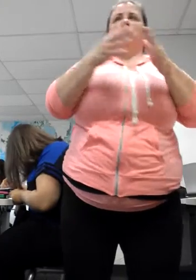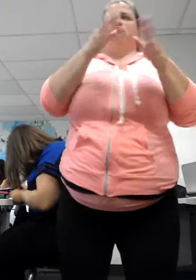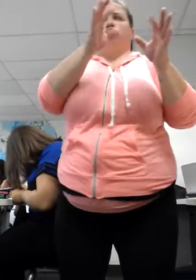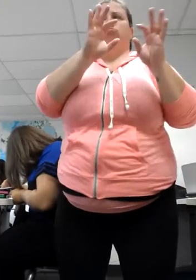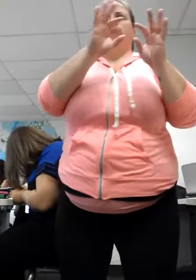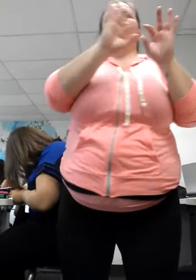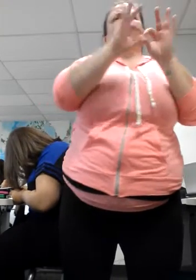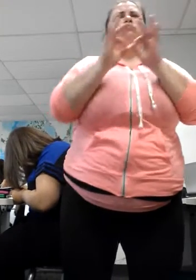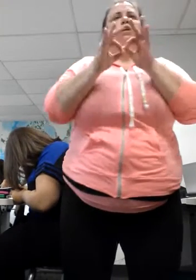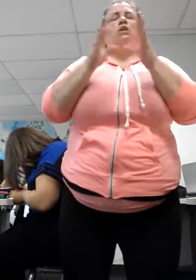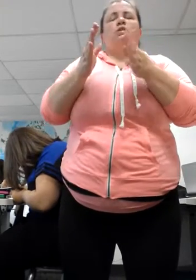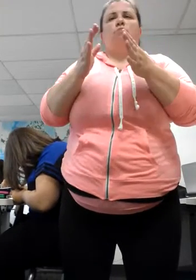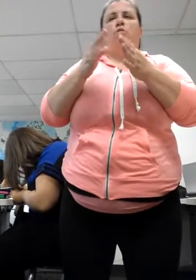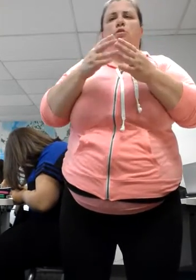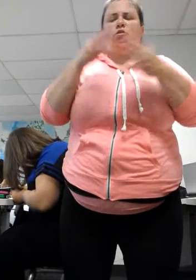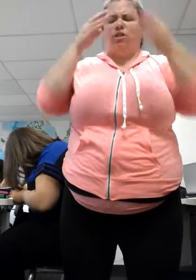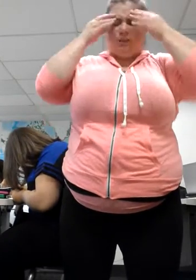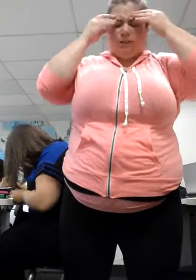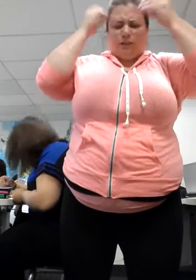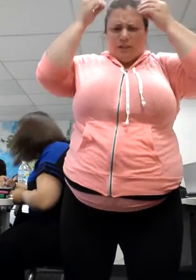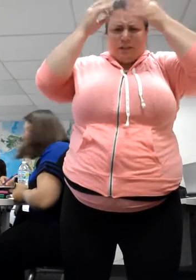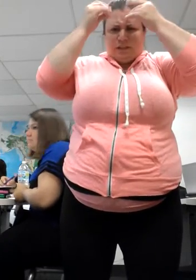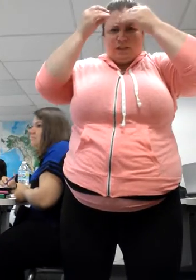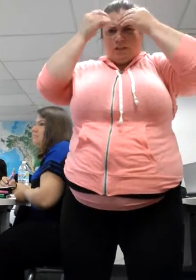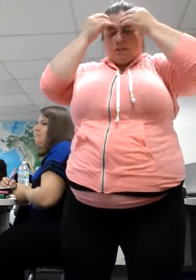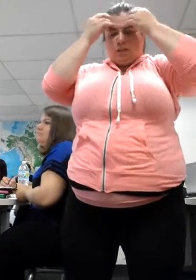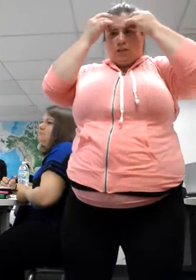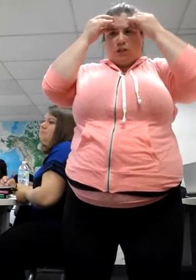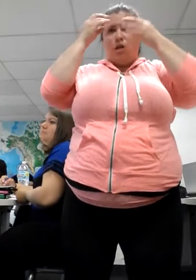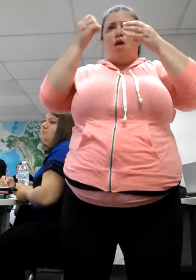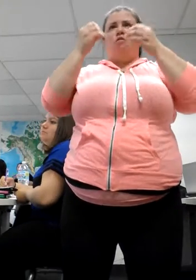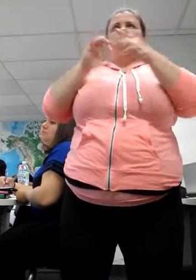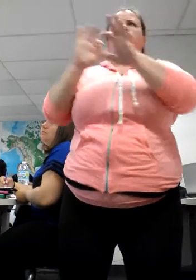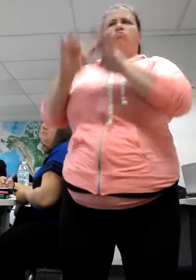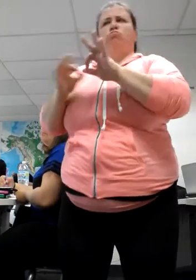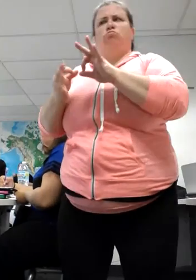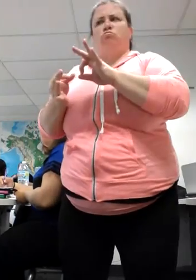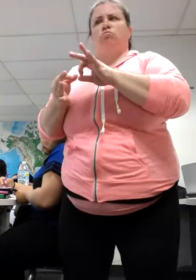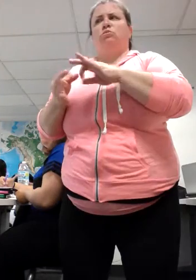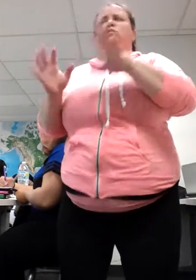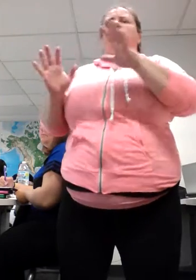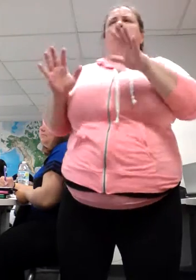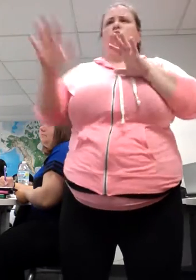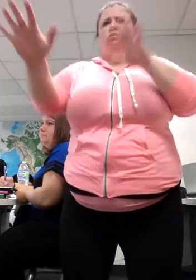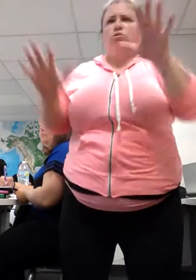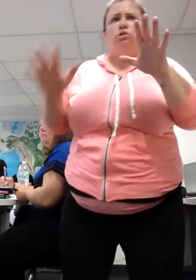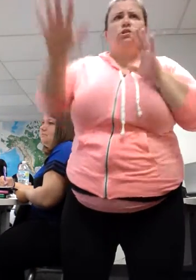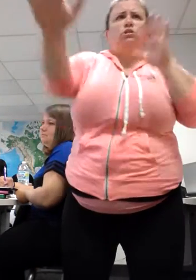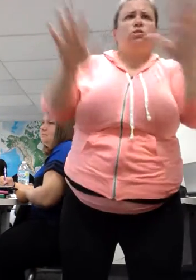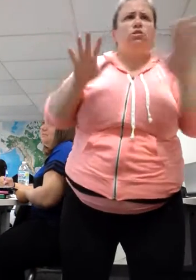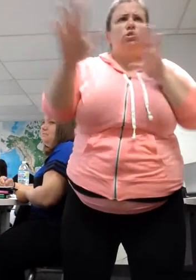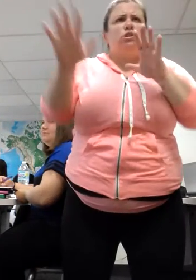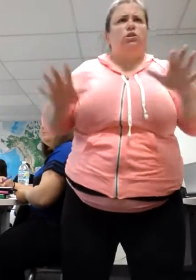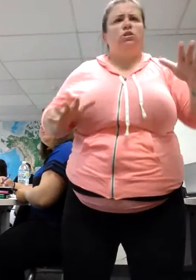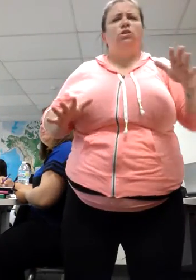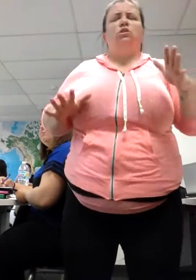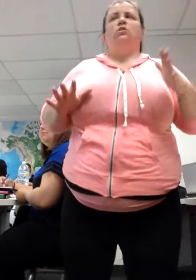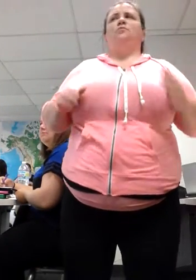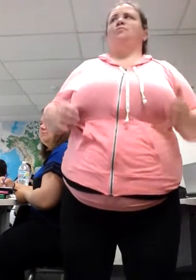and then it comes on to you, what you need and then you put it out there. So there's this, uh, uh, uh, uh, uh. So imagine yourself